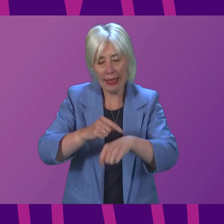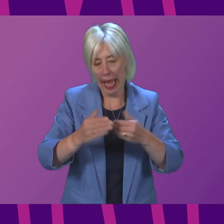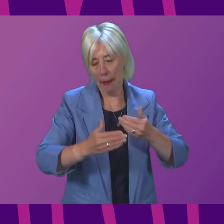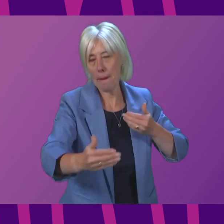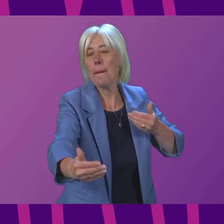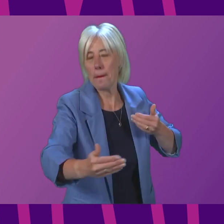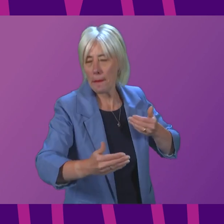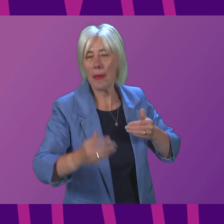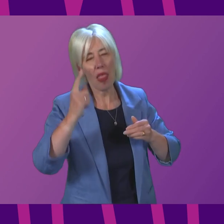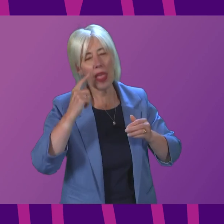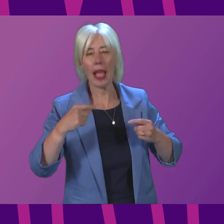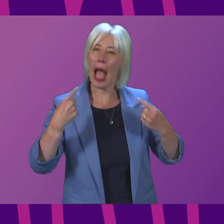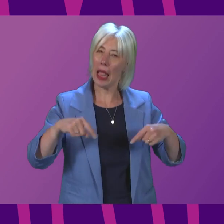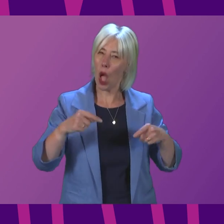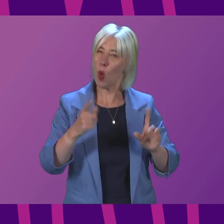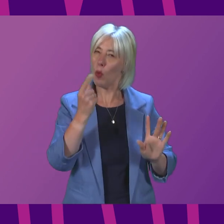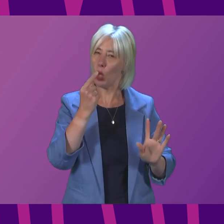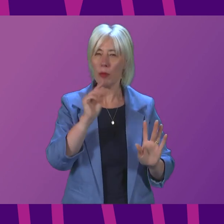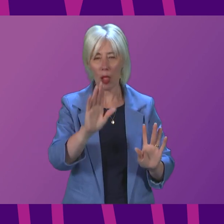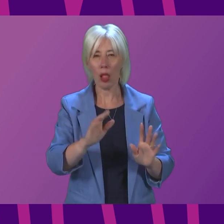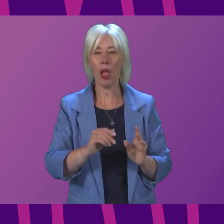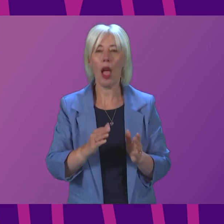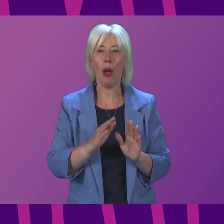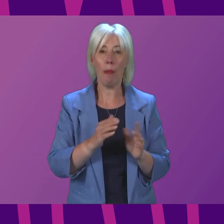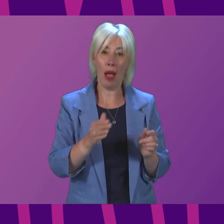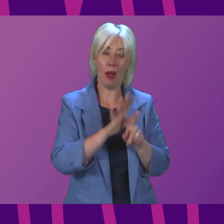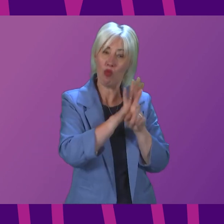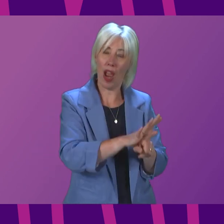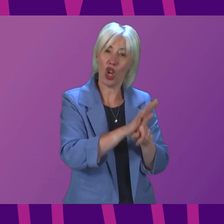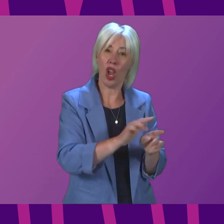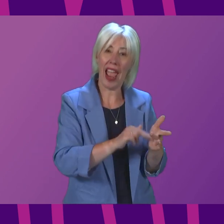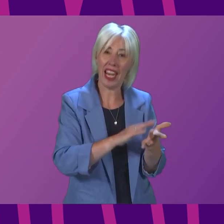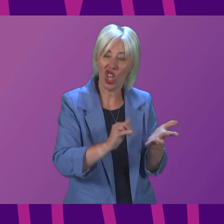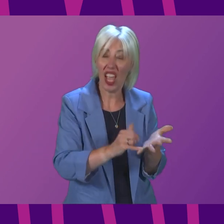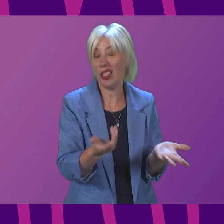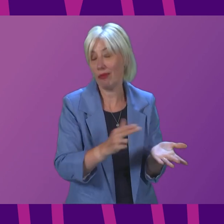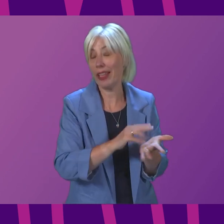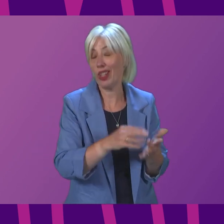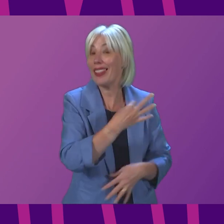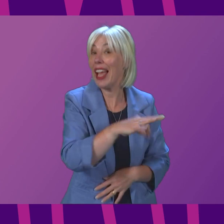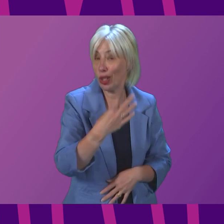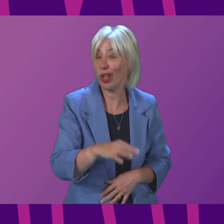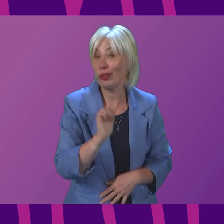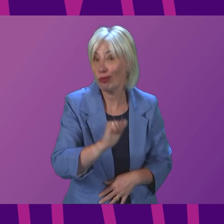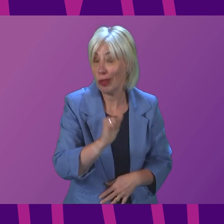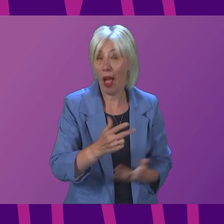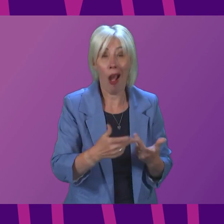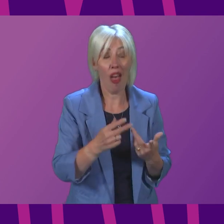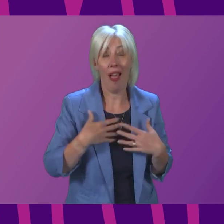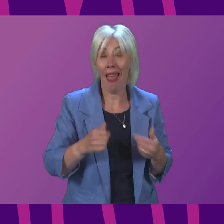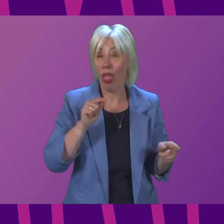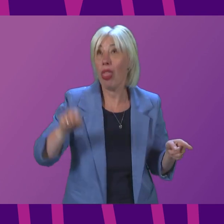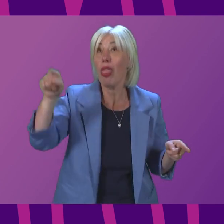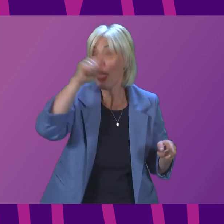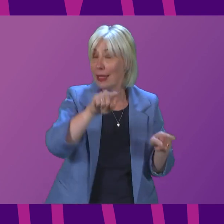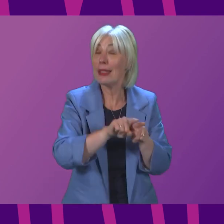one that allows us to do that. In terms of wider pressures in the NHS, including in NHS Lancashire, but these are being experienced in many other health boards,